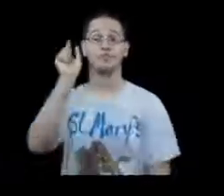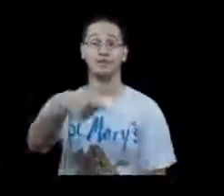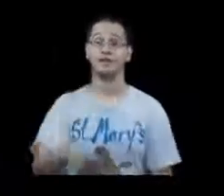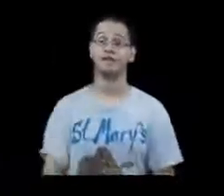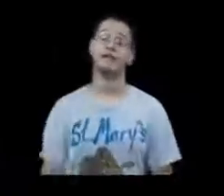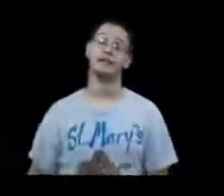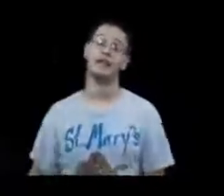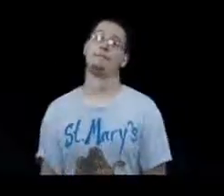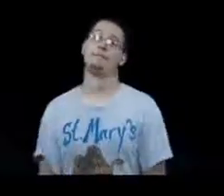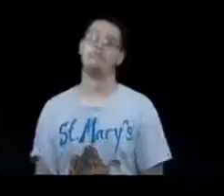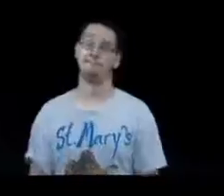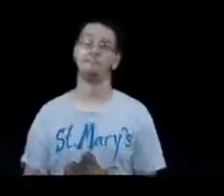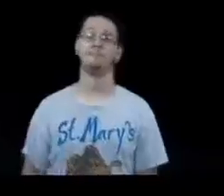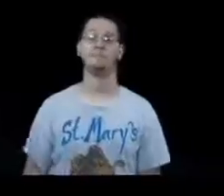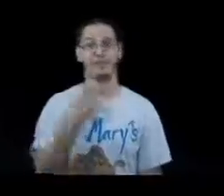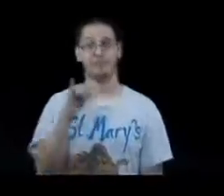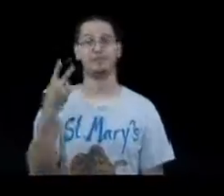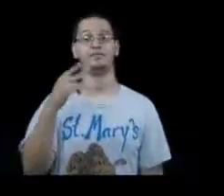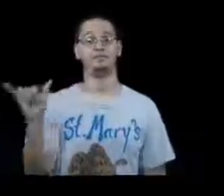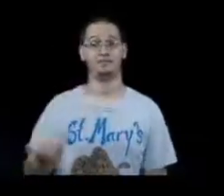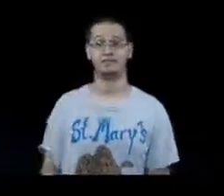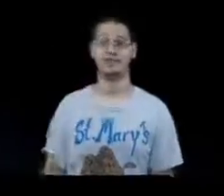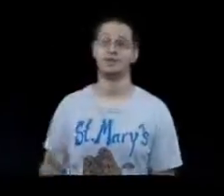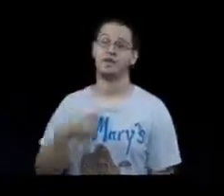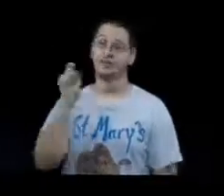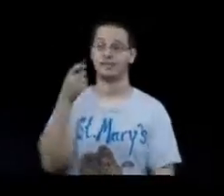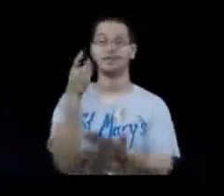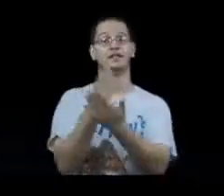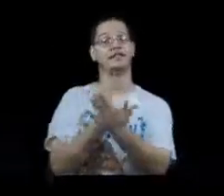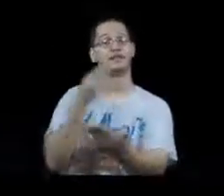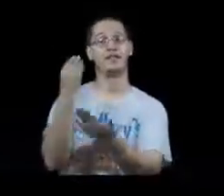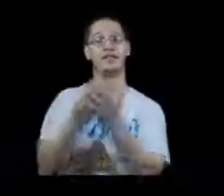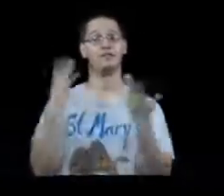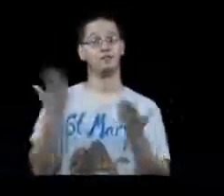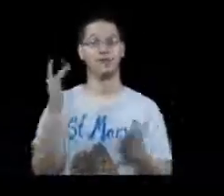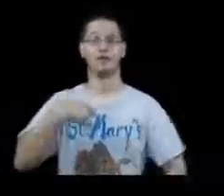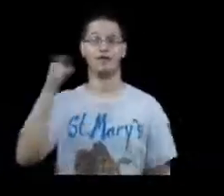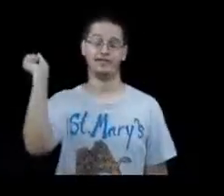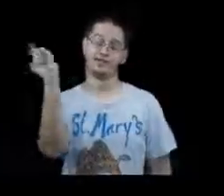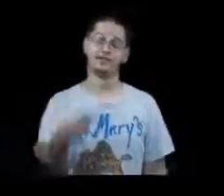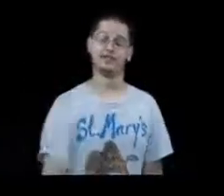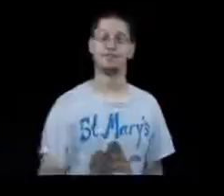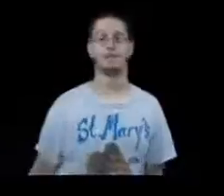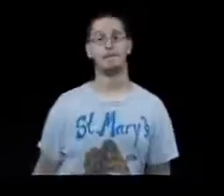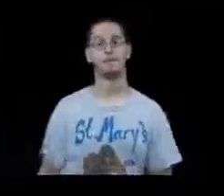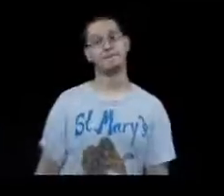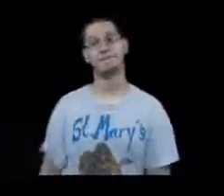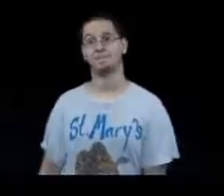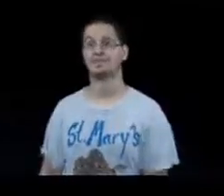I need Said I need a dollar, dollar, dollar, that's what I need Well, I need